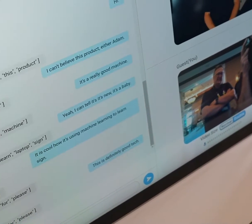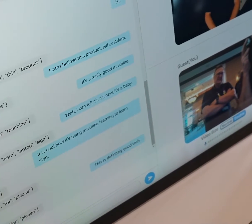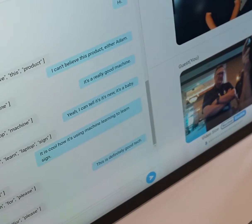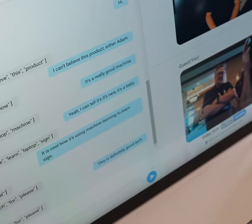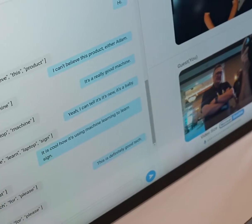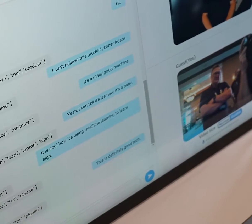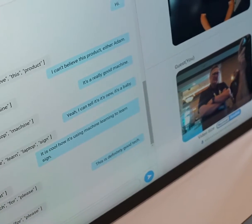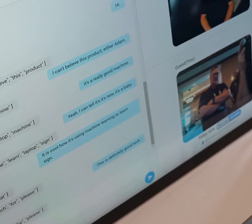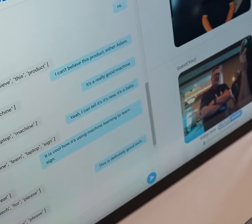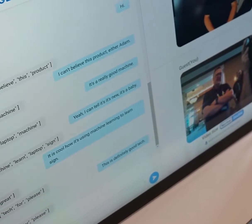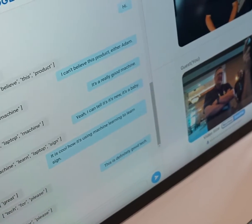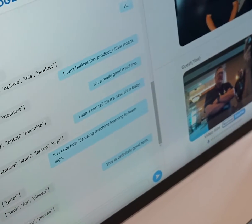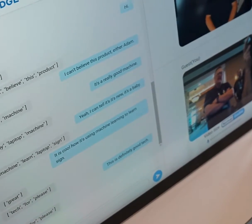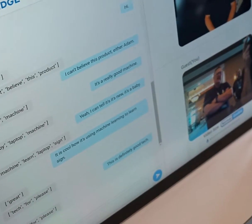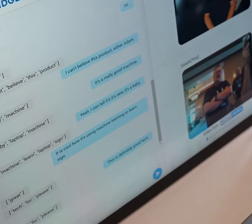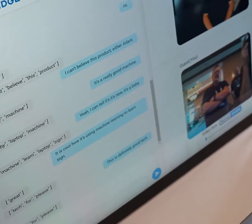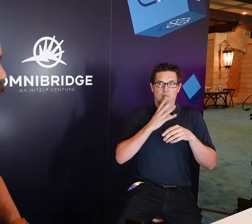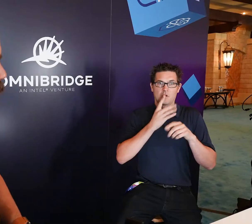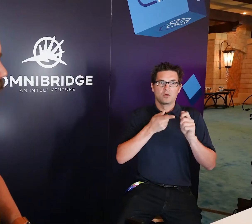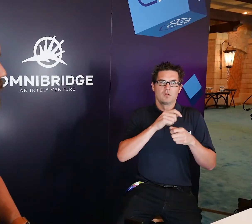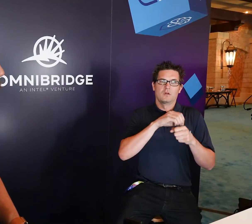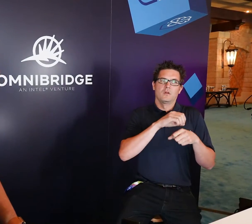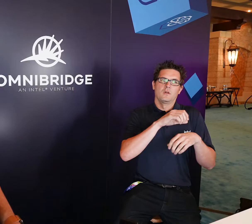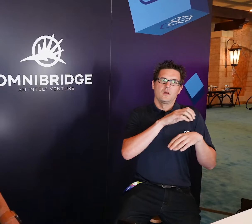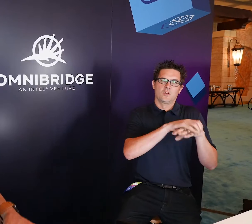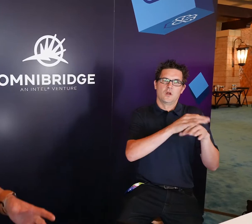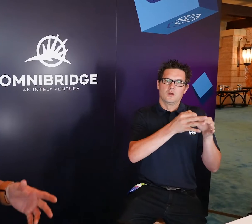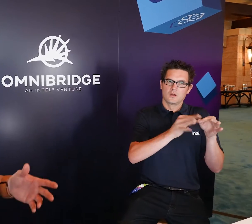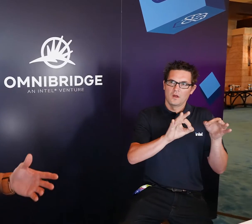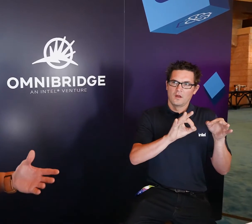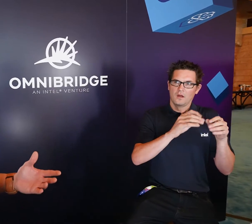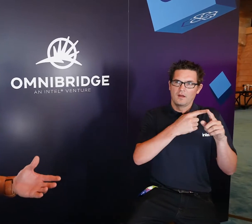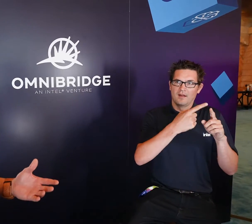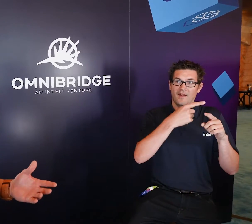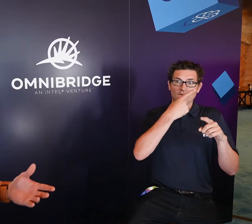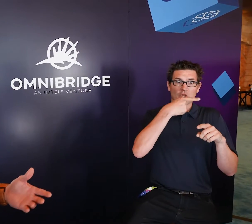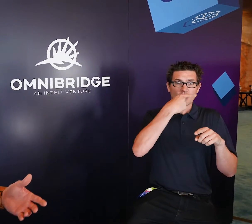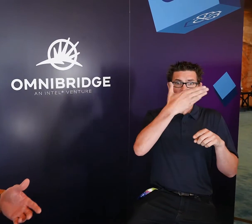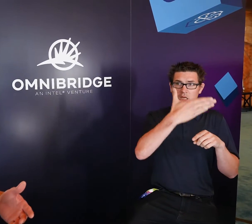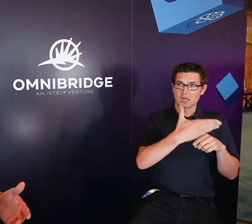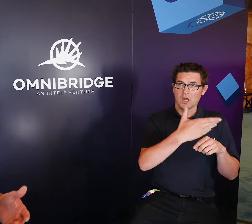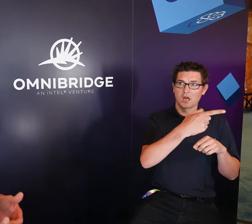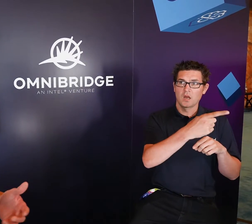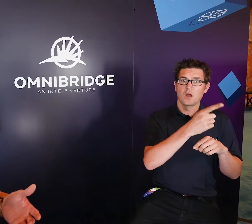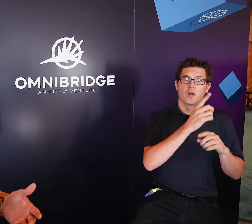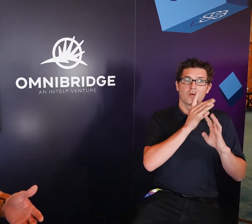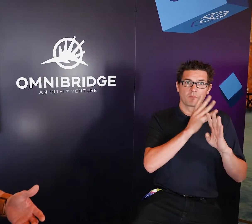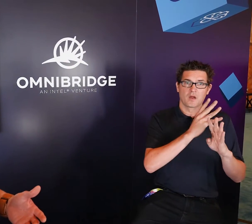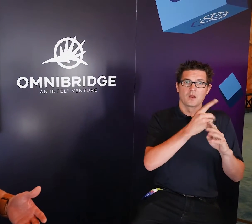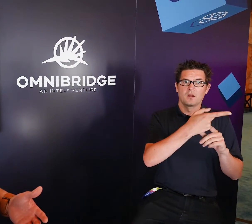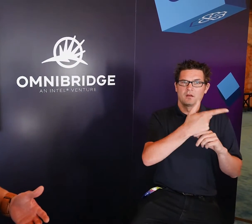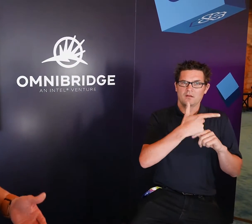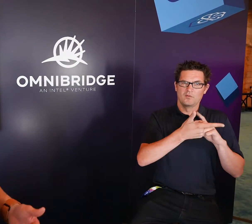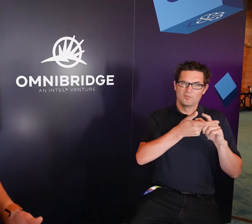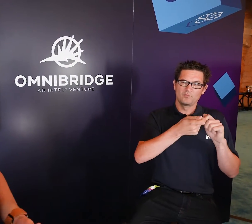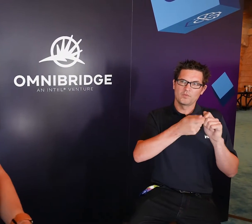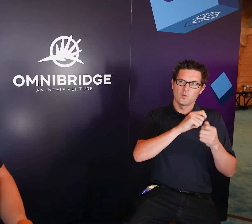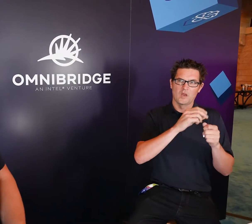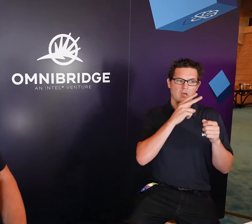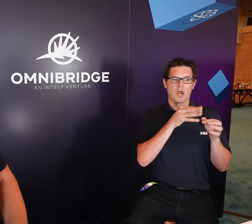and signed in one conversation. We want to make sure that the ASL user can express themselves naturally as well as the